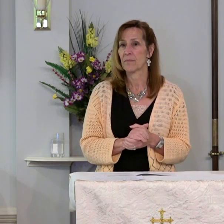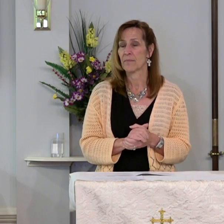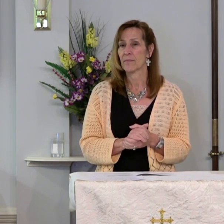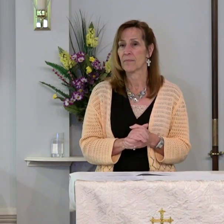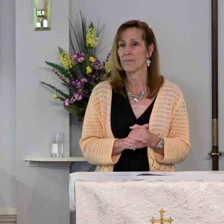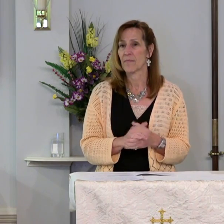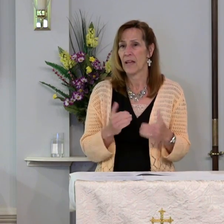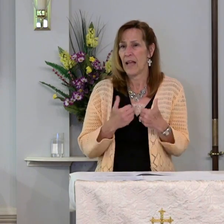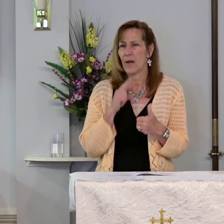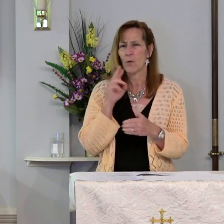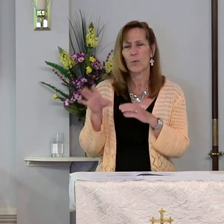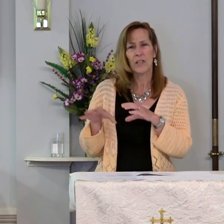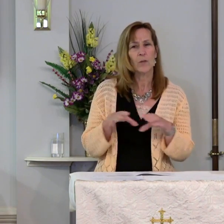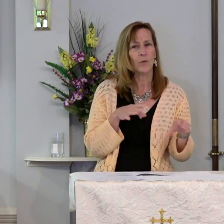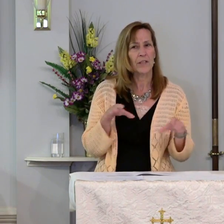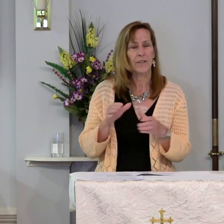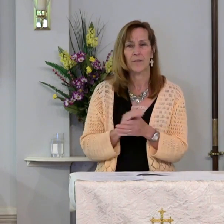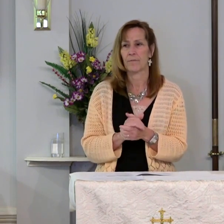how are we doing?